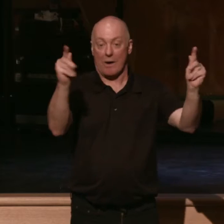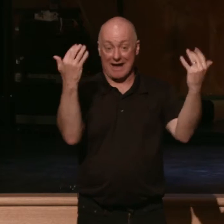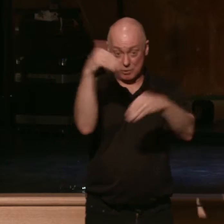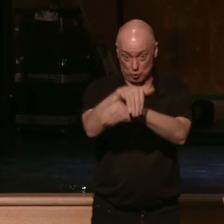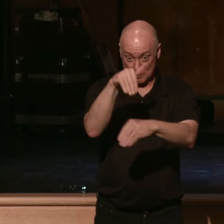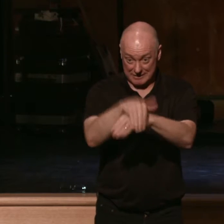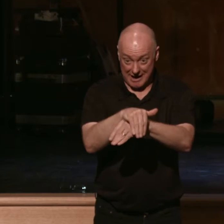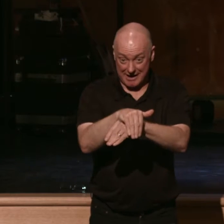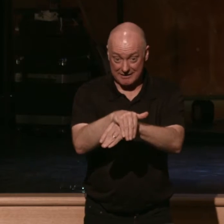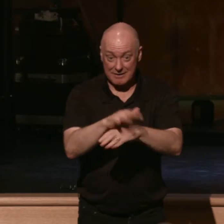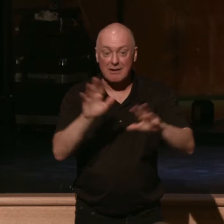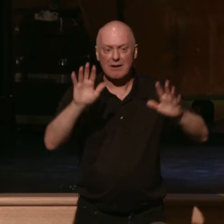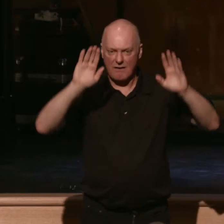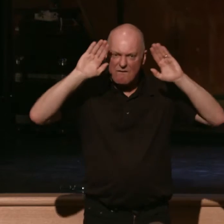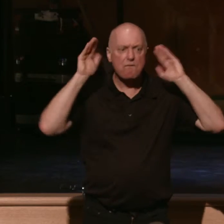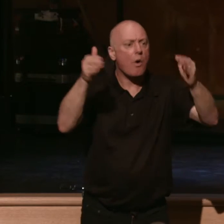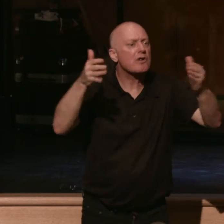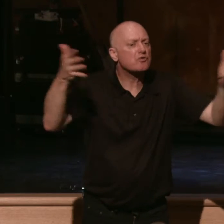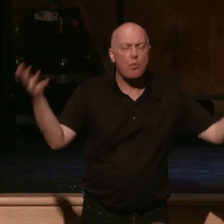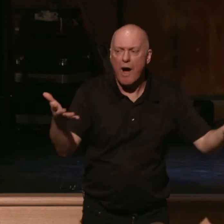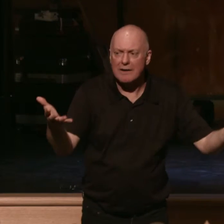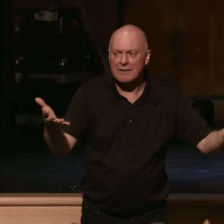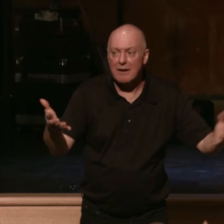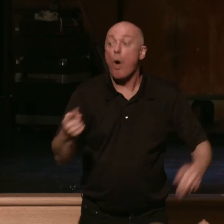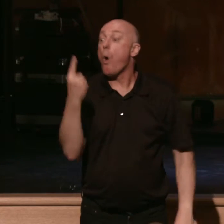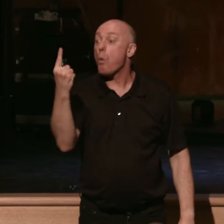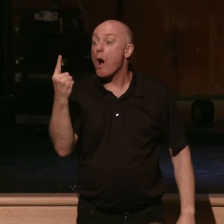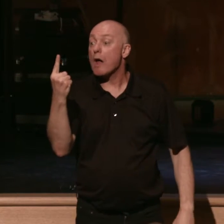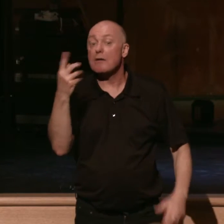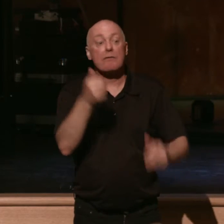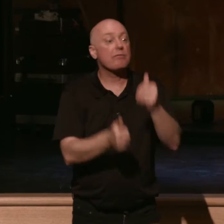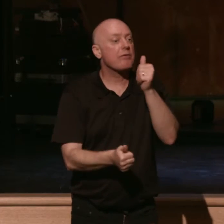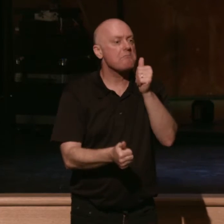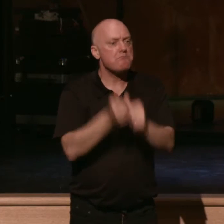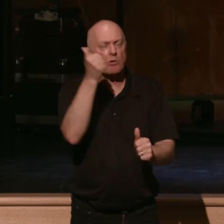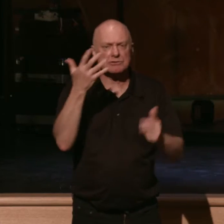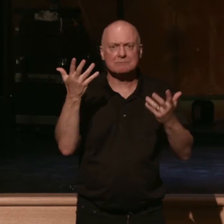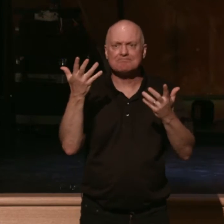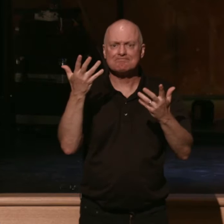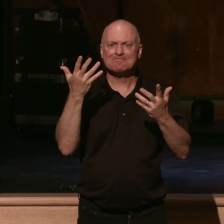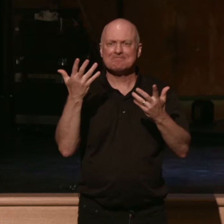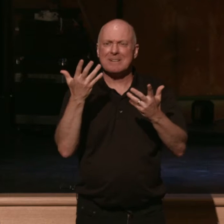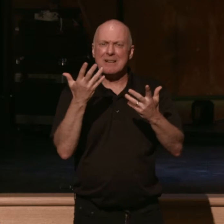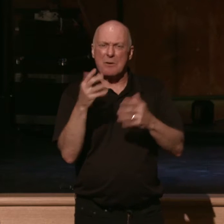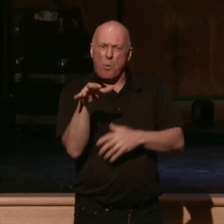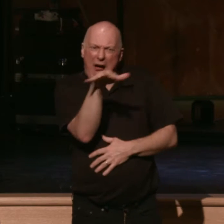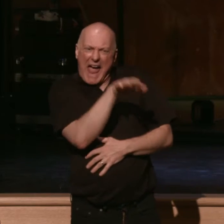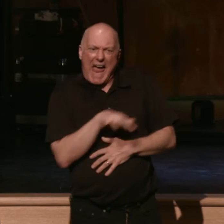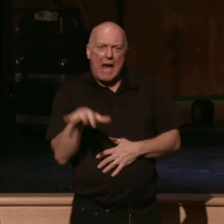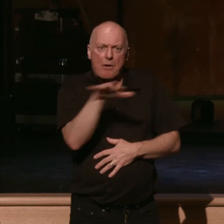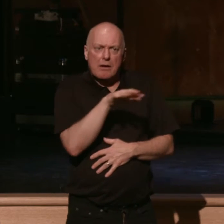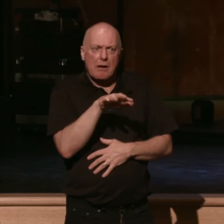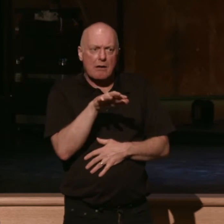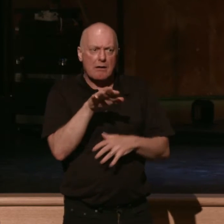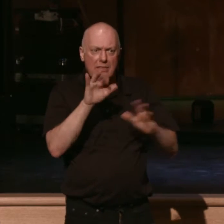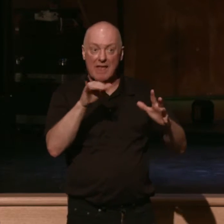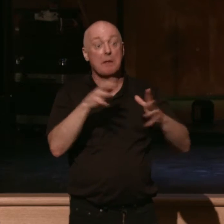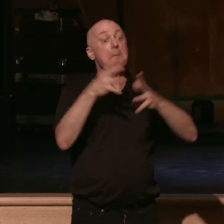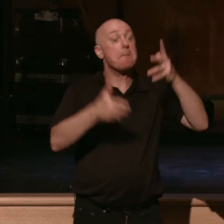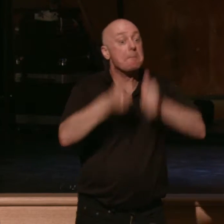task ahead of us is to look at one of, I think, the most invasive, the one of the most pervasive, and the one of the most